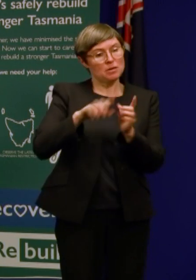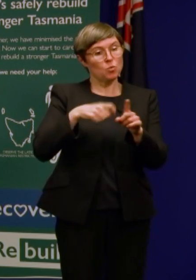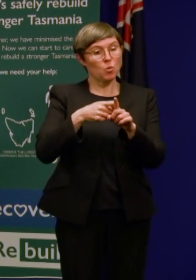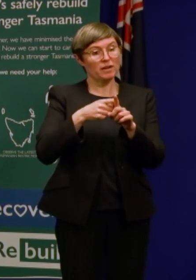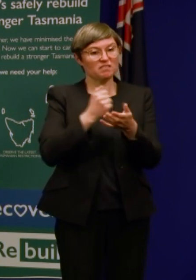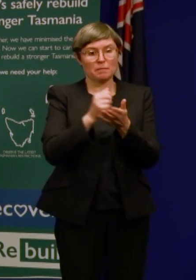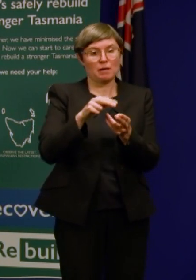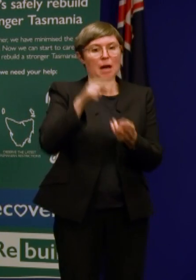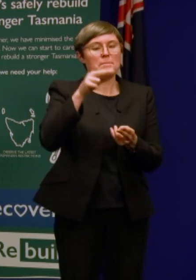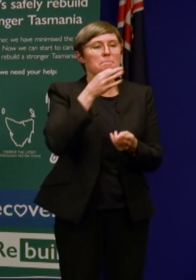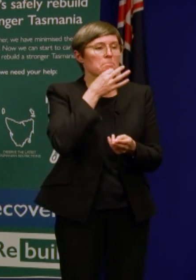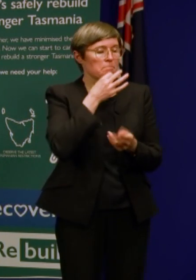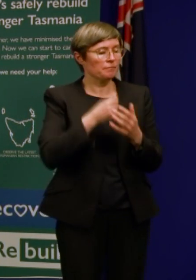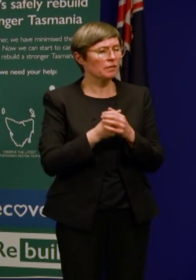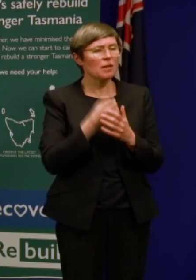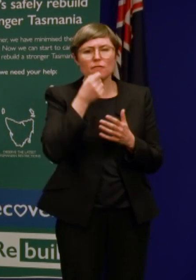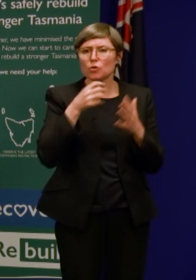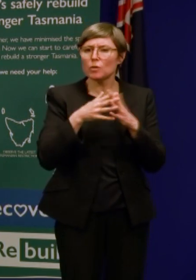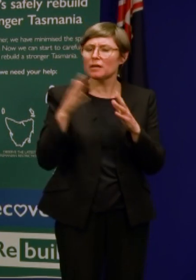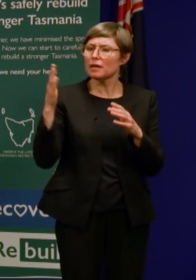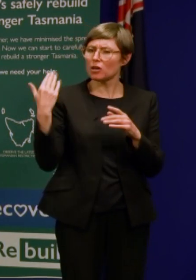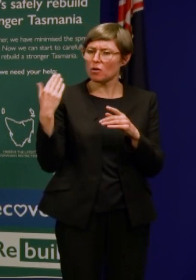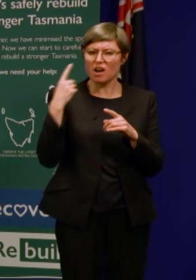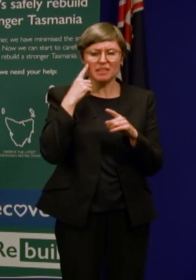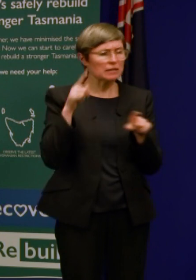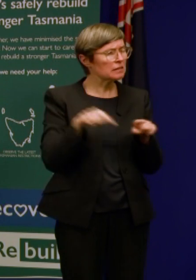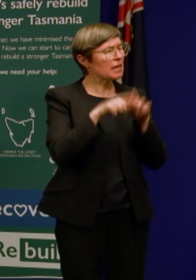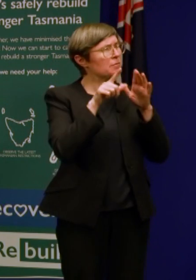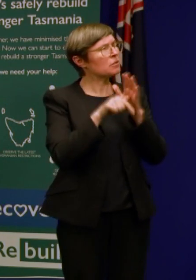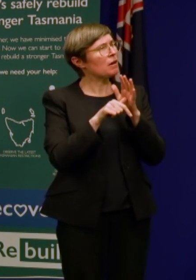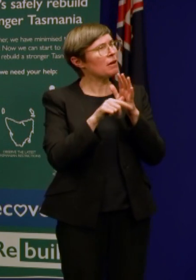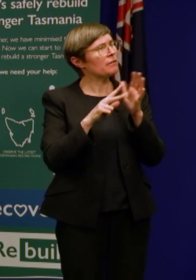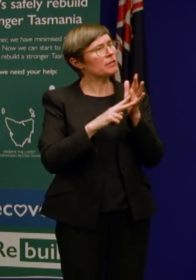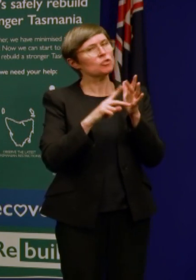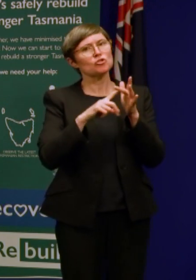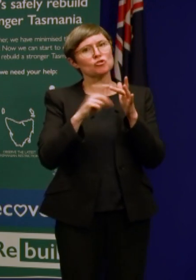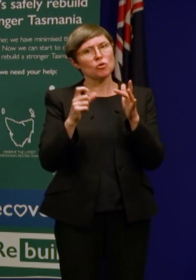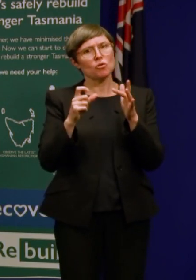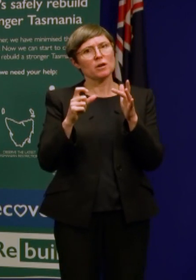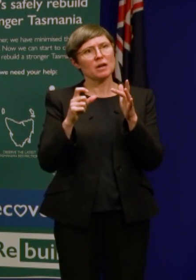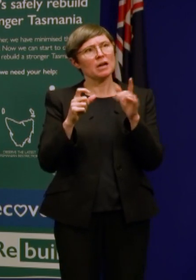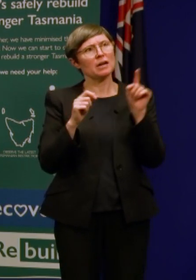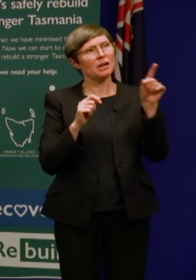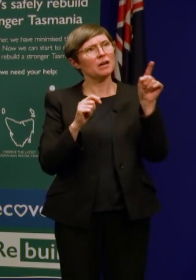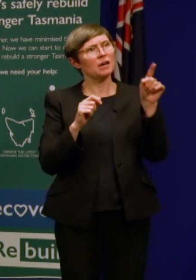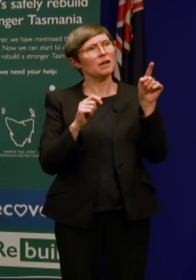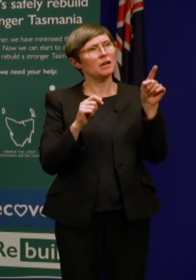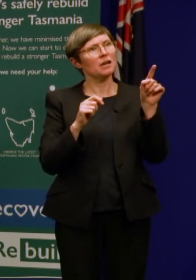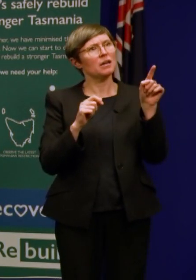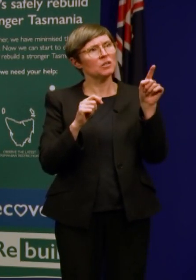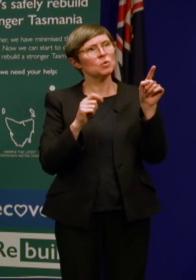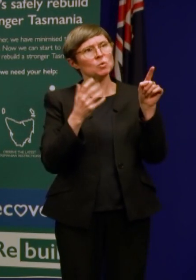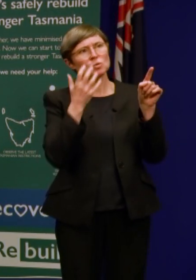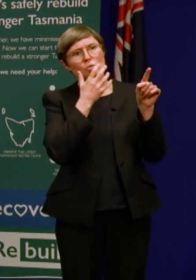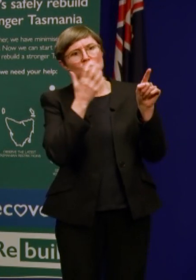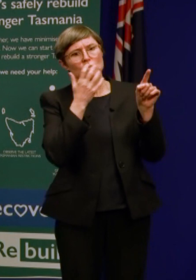there was a day a week or so ago I think around about the time that Victoria unfortunately became widely